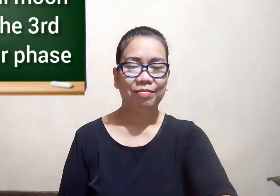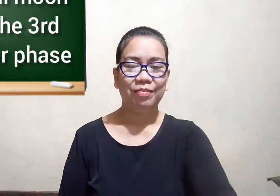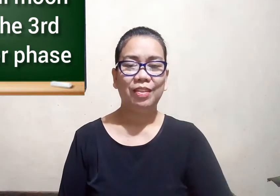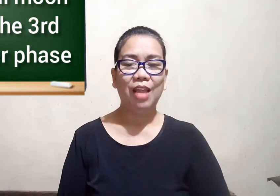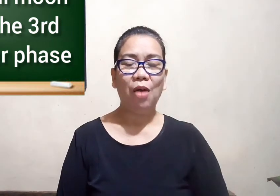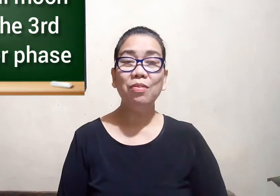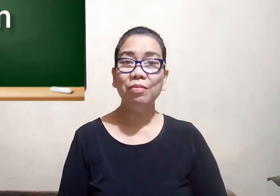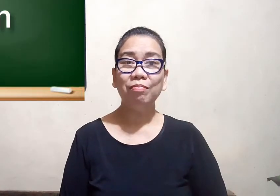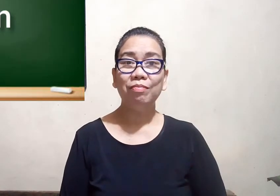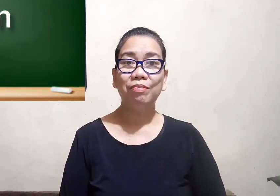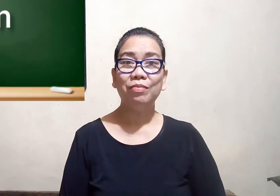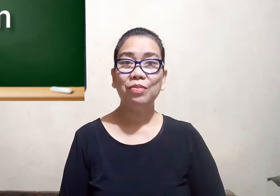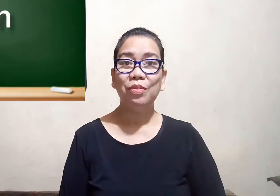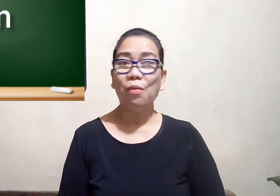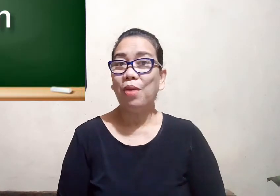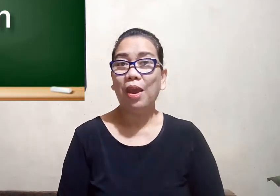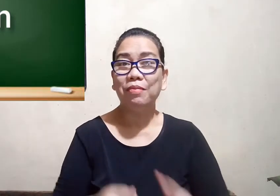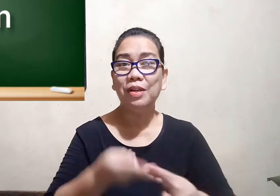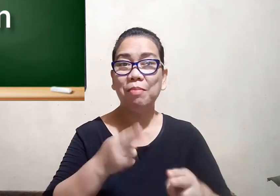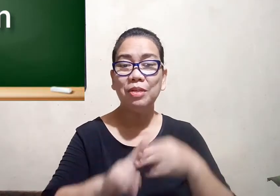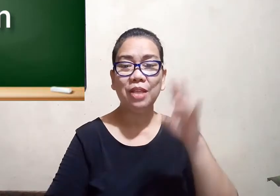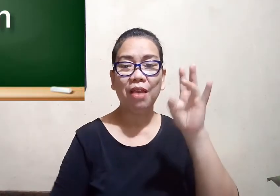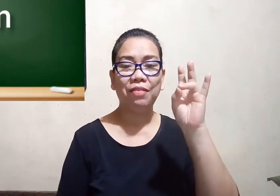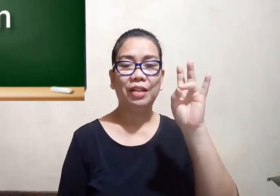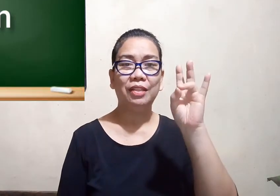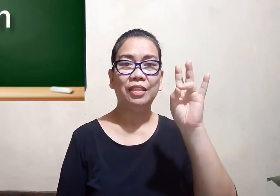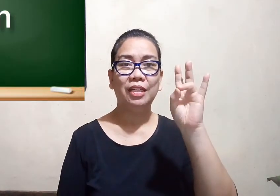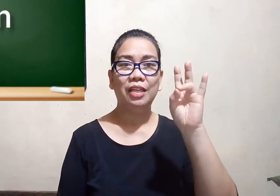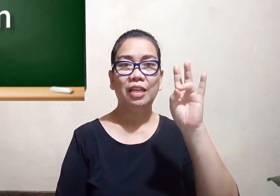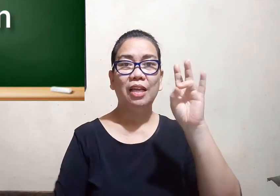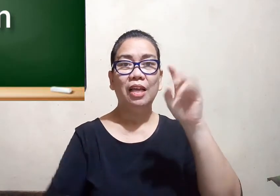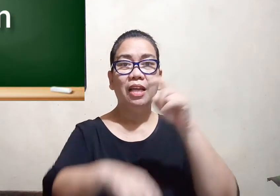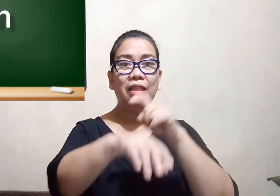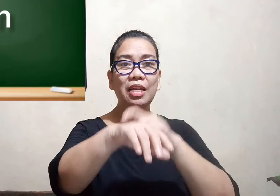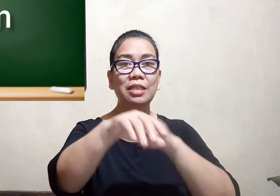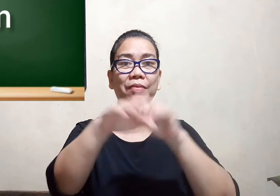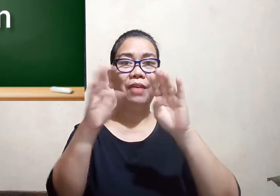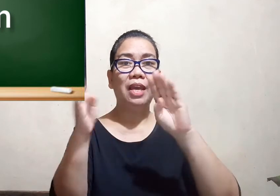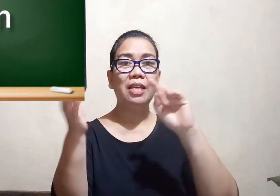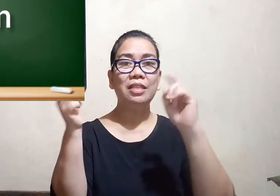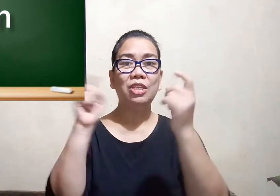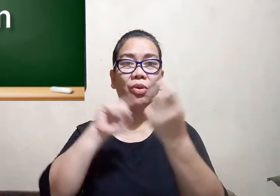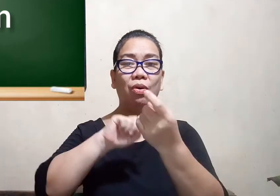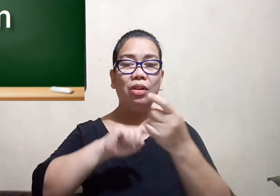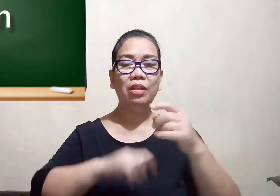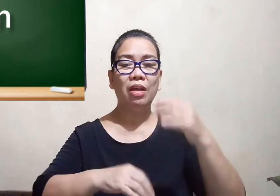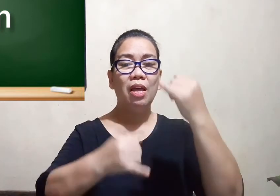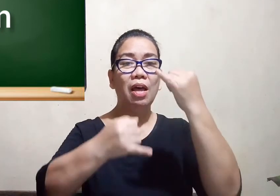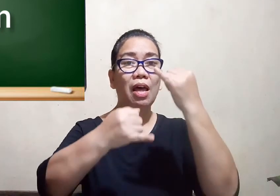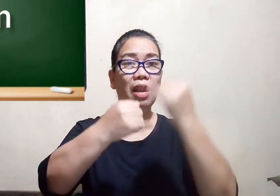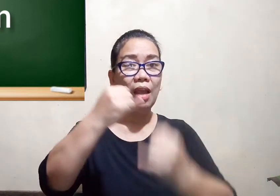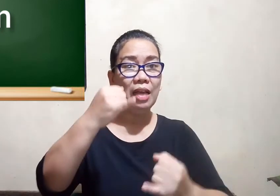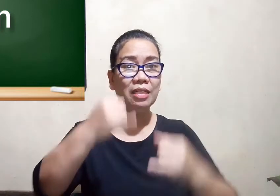now we have the number seven this phase is called last